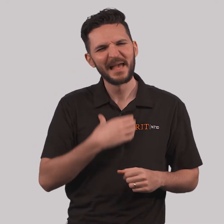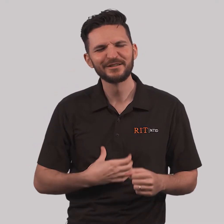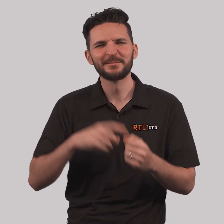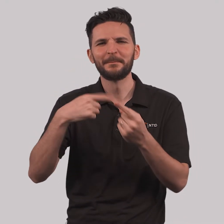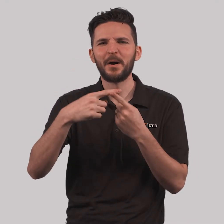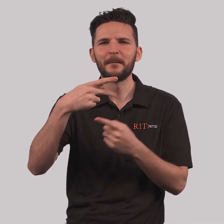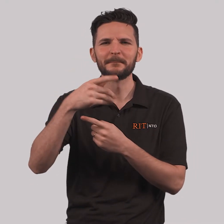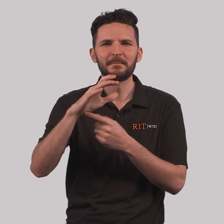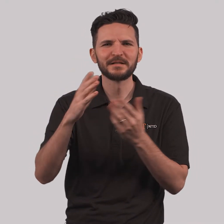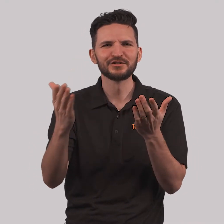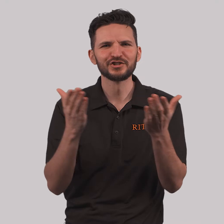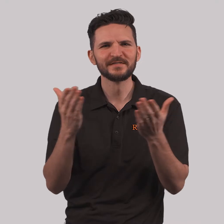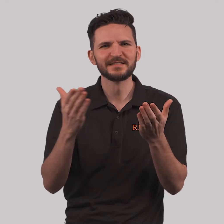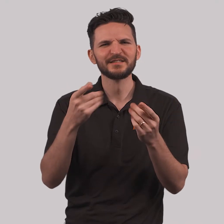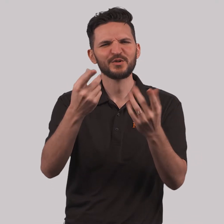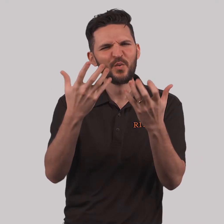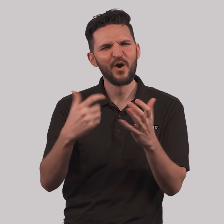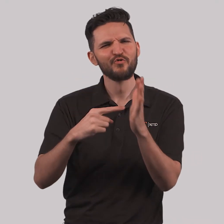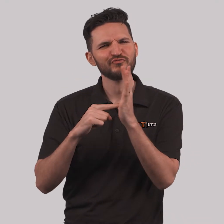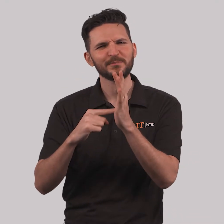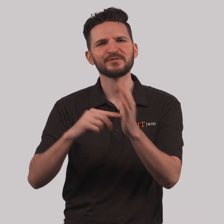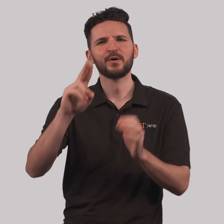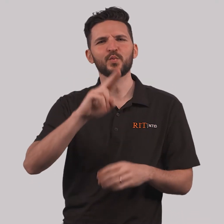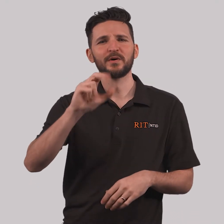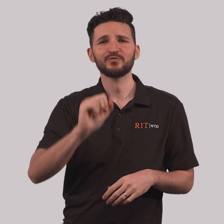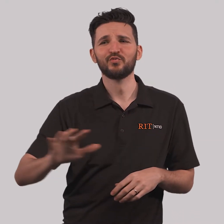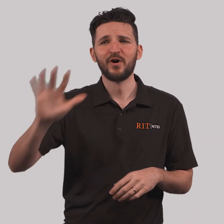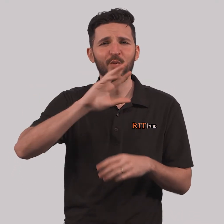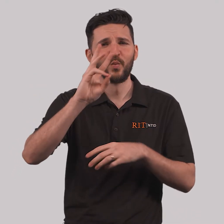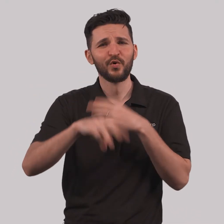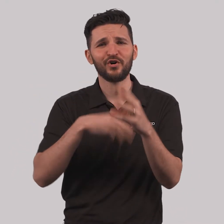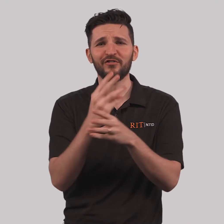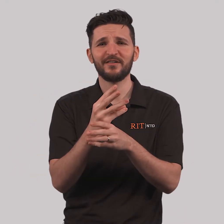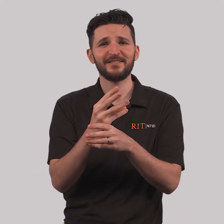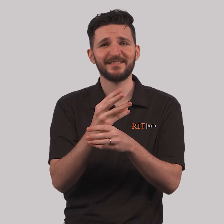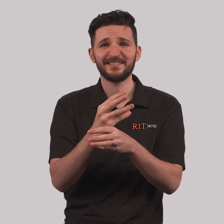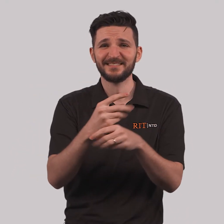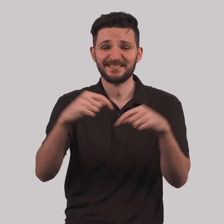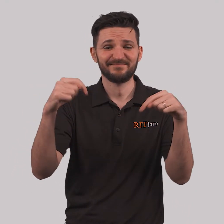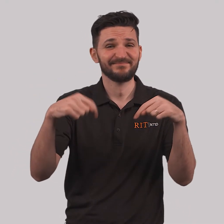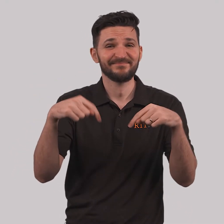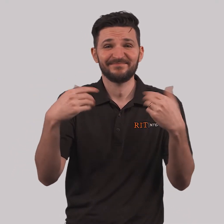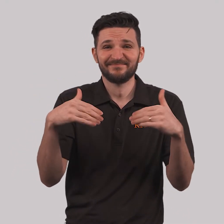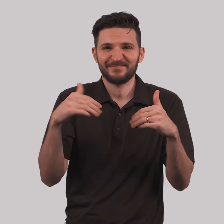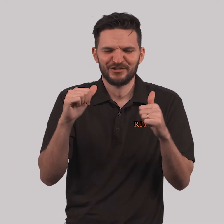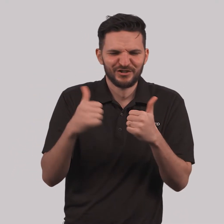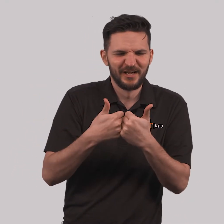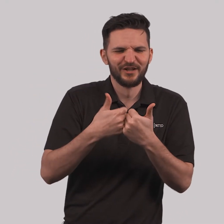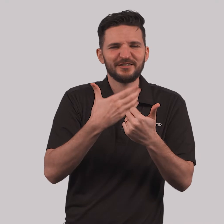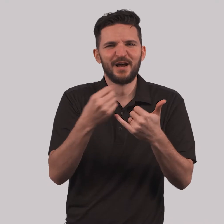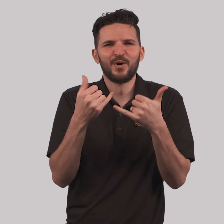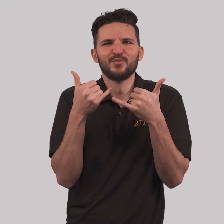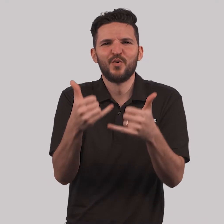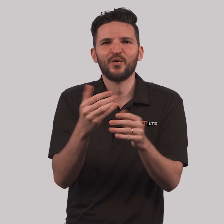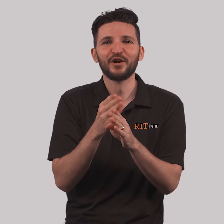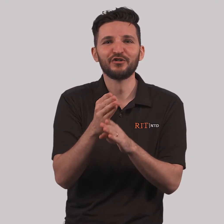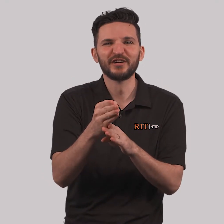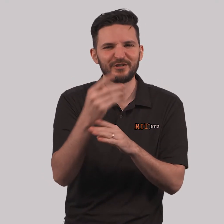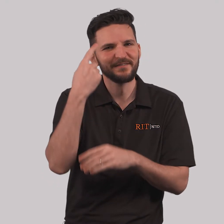If you're passionate about public service and want to represent the U.S. around the world, a challenging and rewarding career